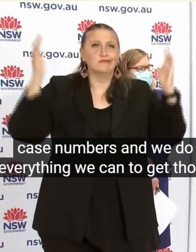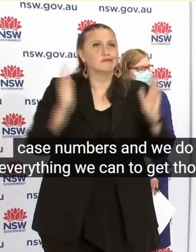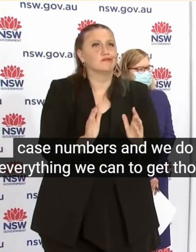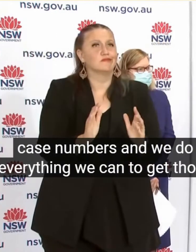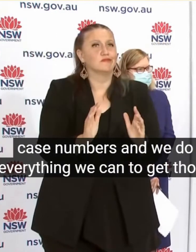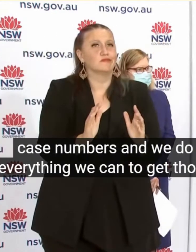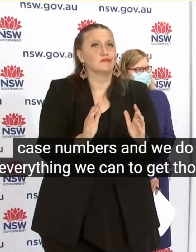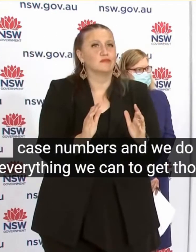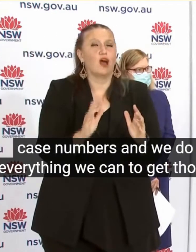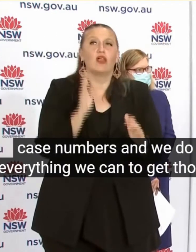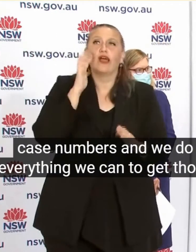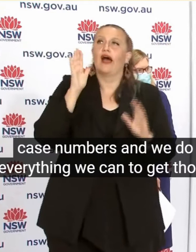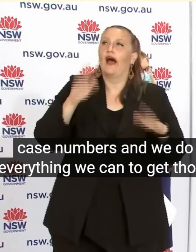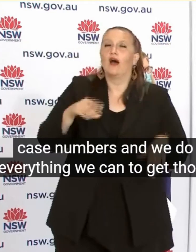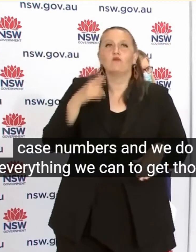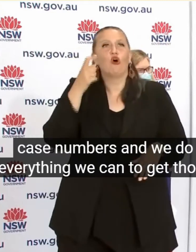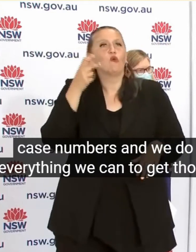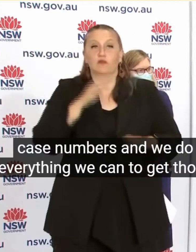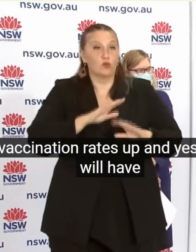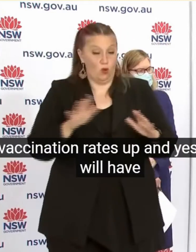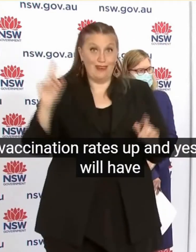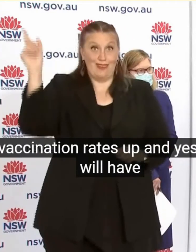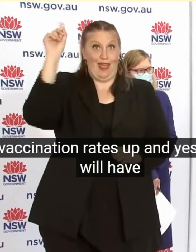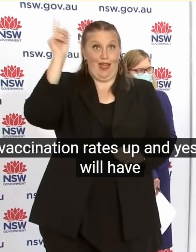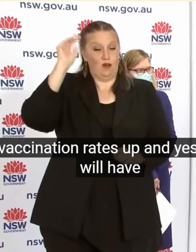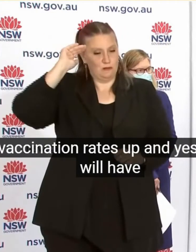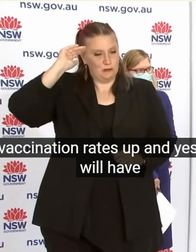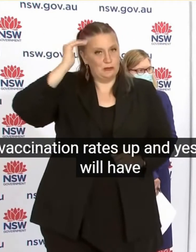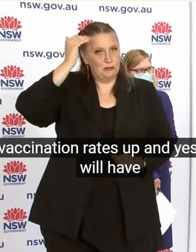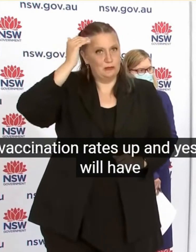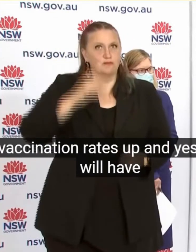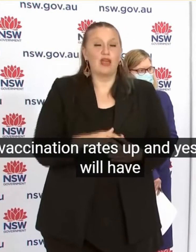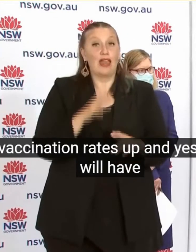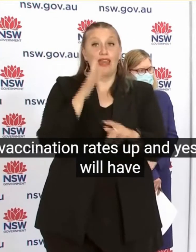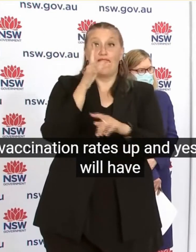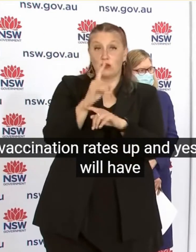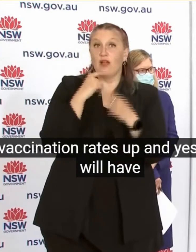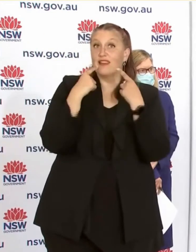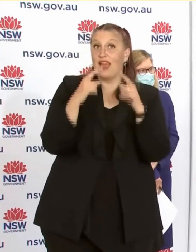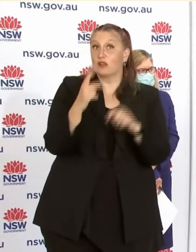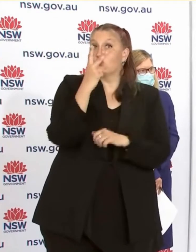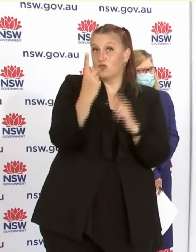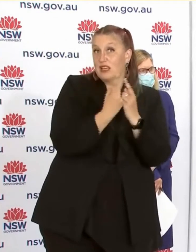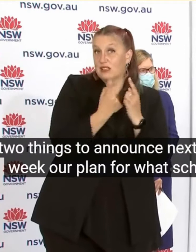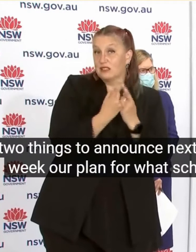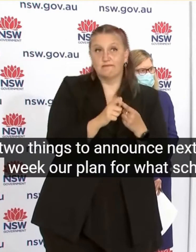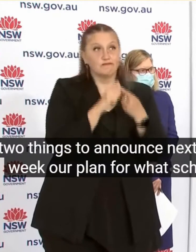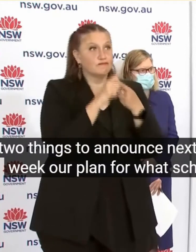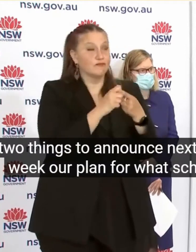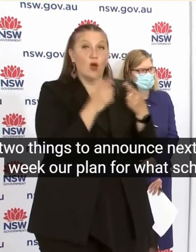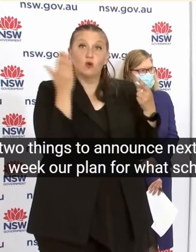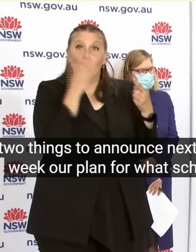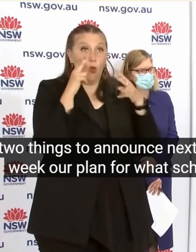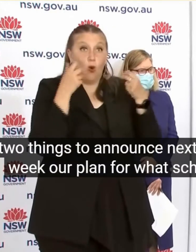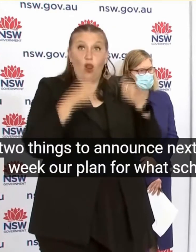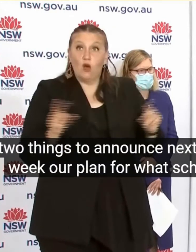everything we can To get those vaccination rates up And yes, we will have two things To announce next week Our plan for what schools looks like